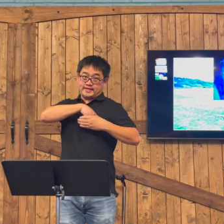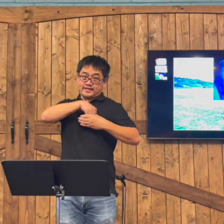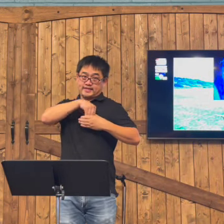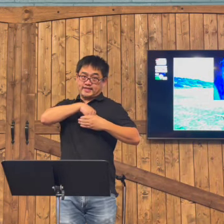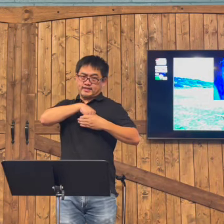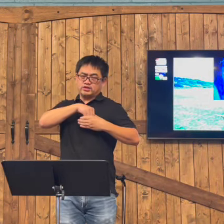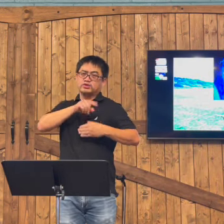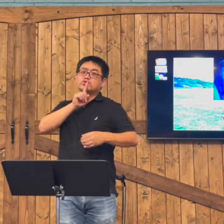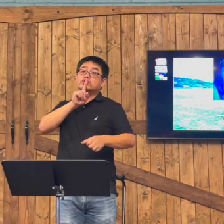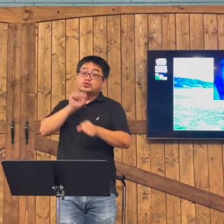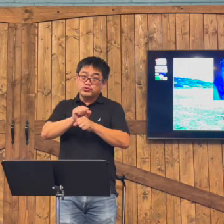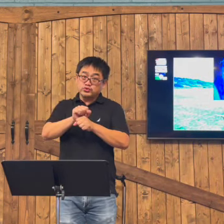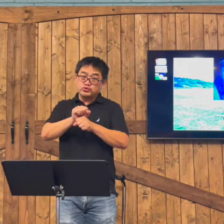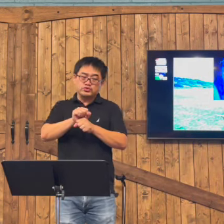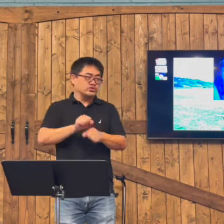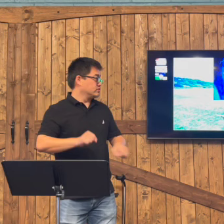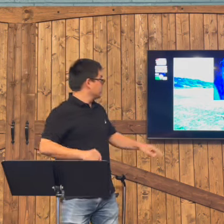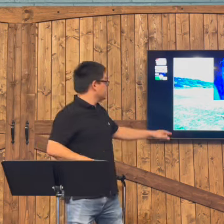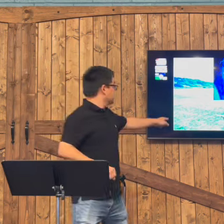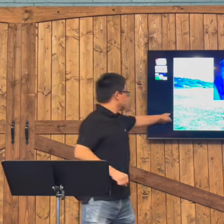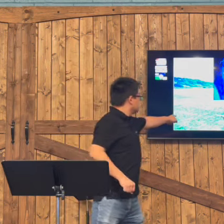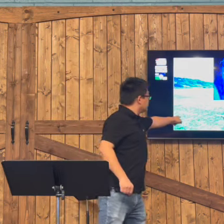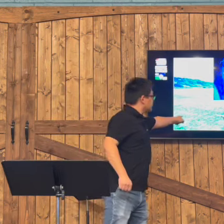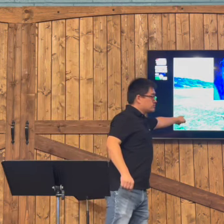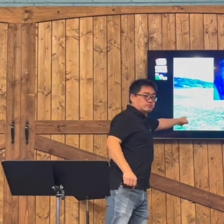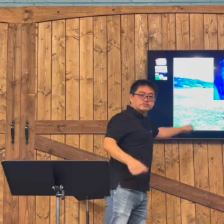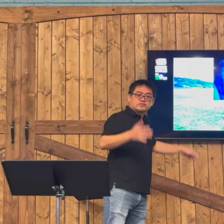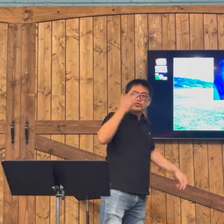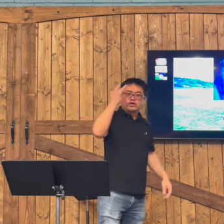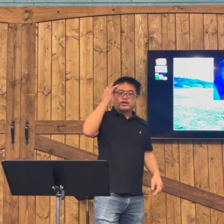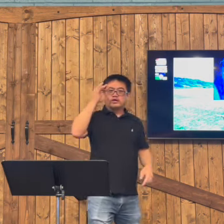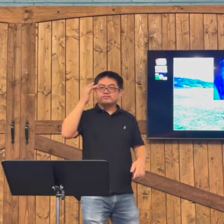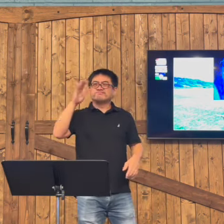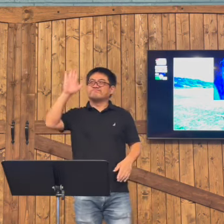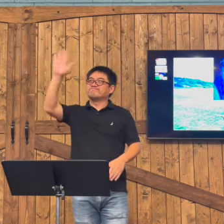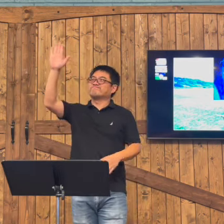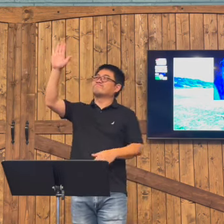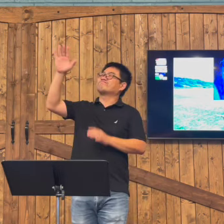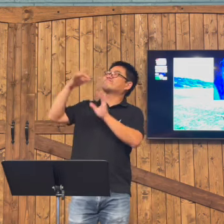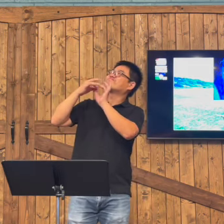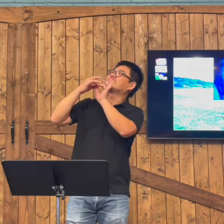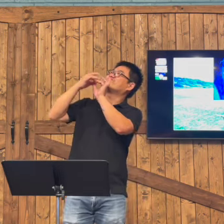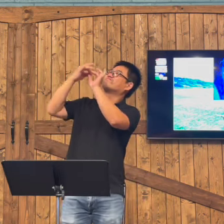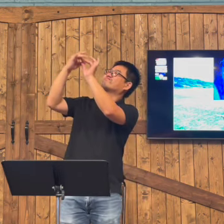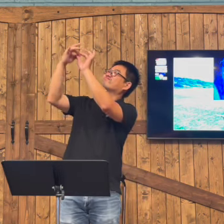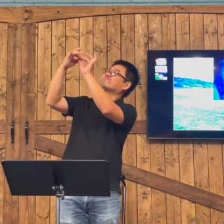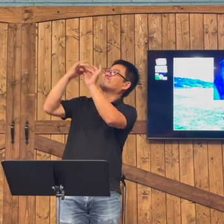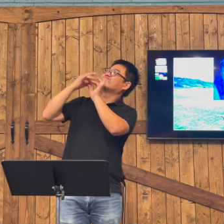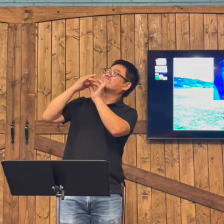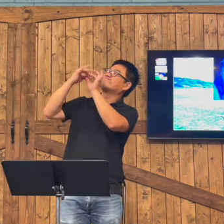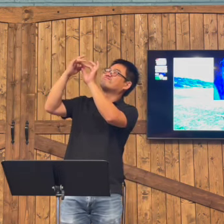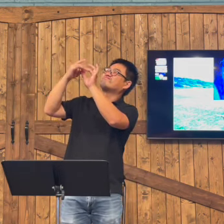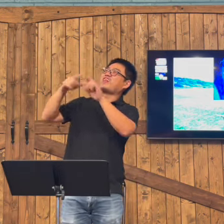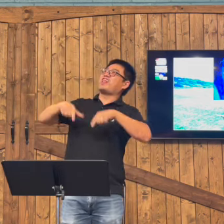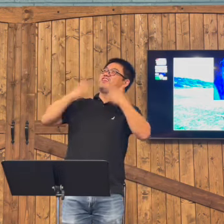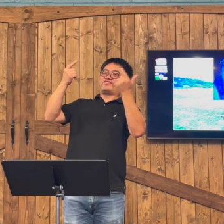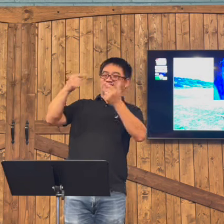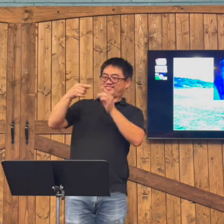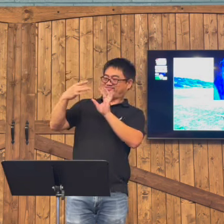But when you have the Holy Spirit inside of you, you will have true peace. Because you are